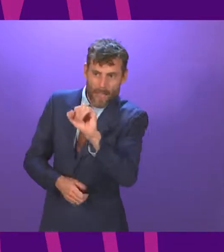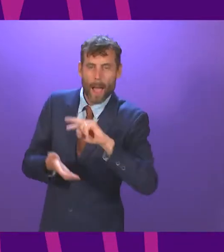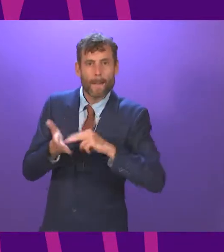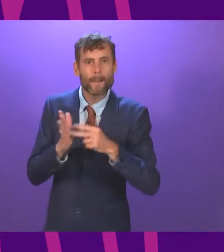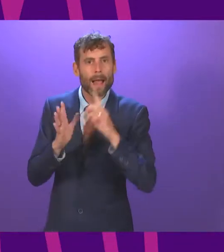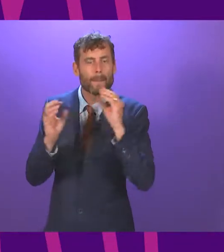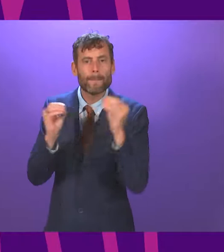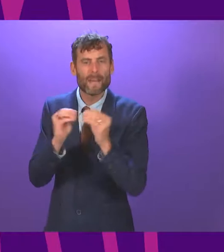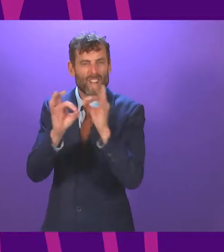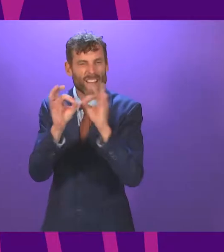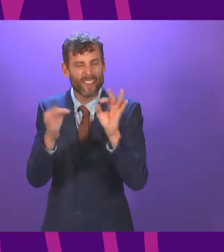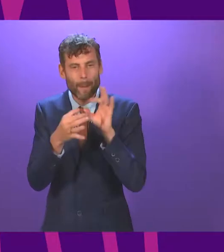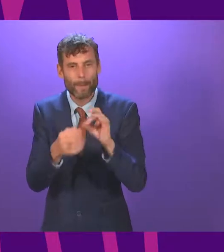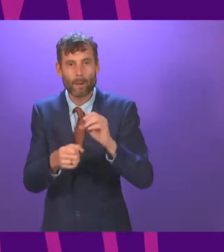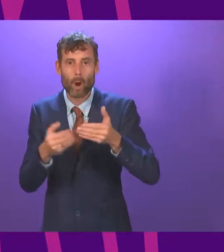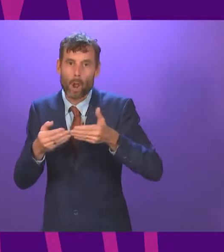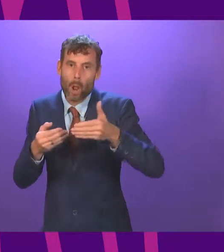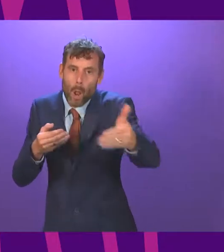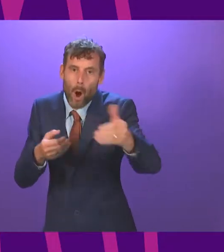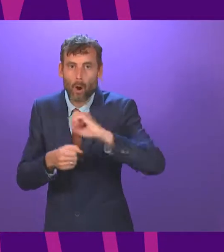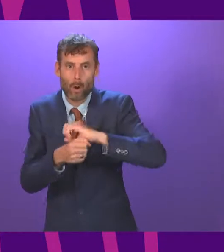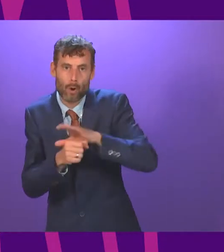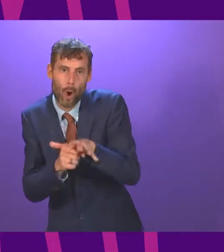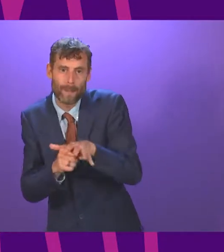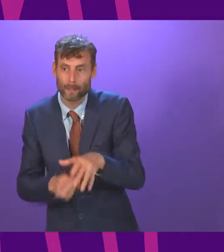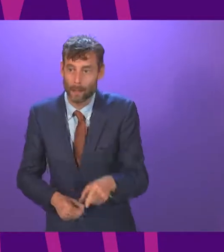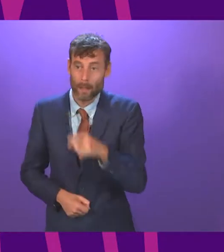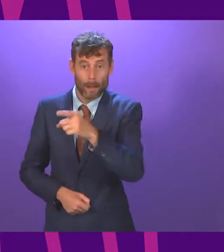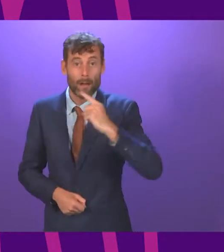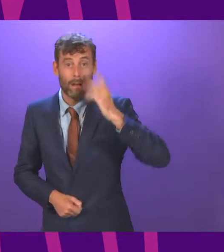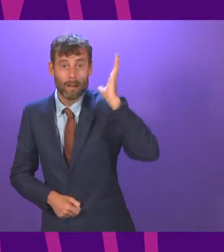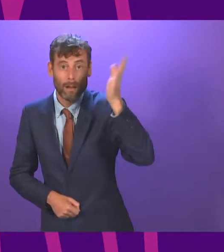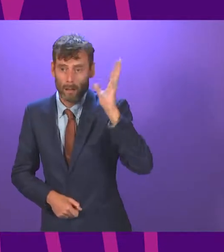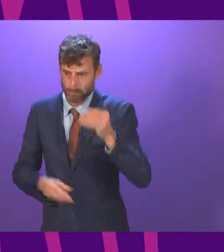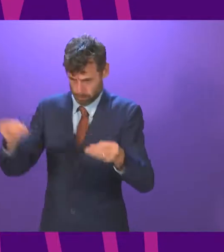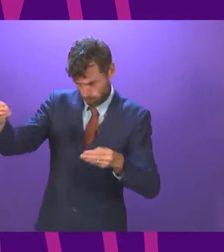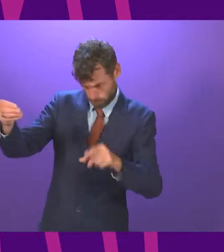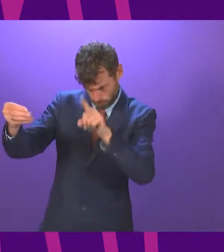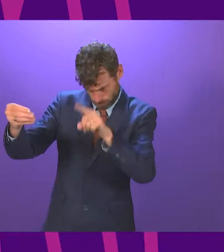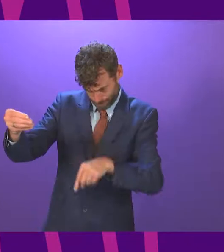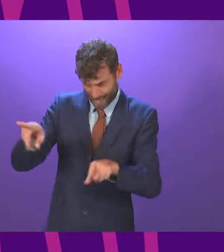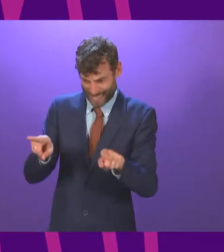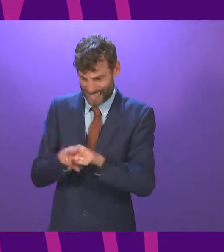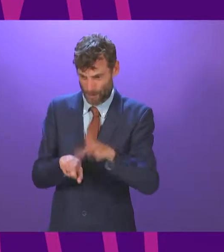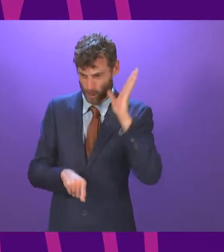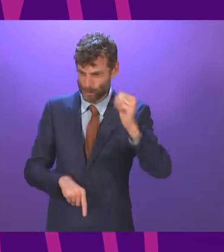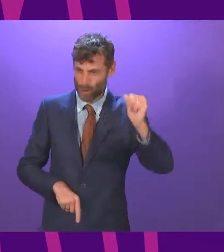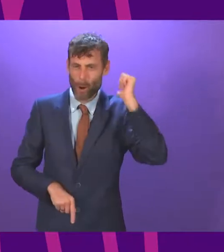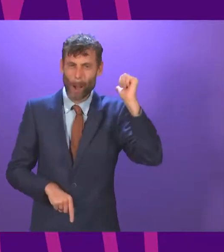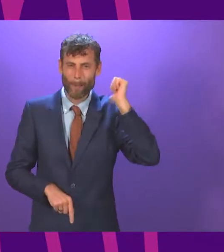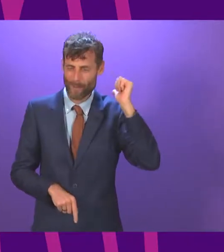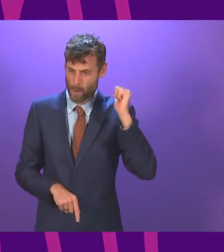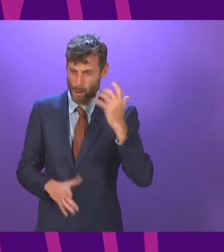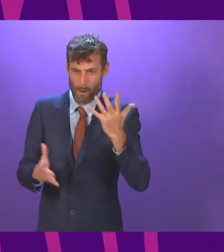rehash of the previous announcements that have been made and is so underwhelming it gives neither patients or staff the confidence that this government